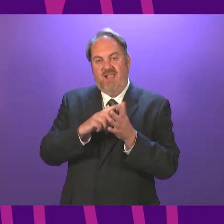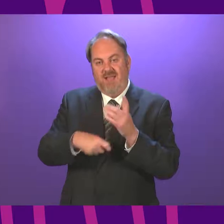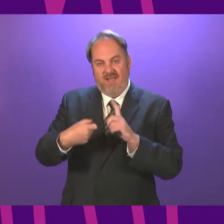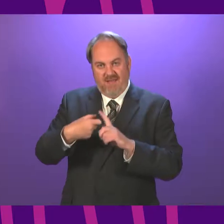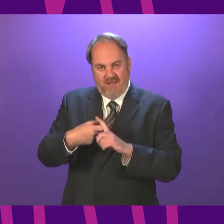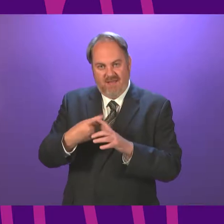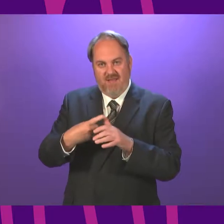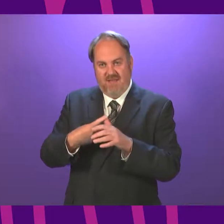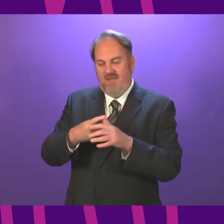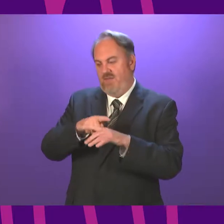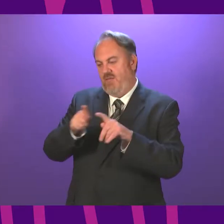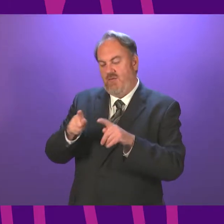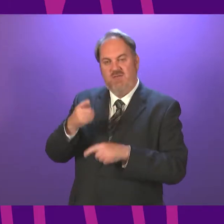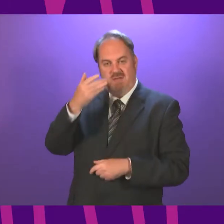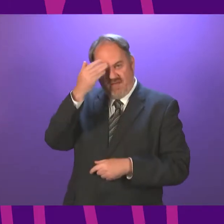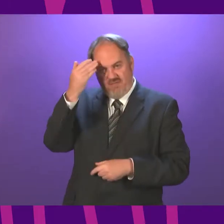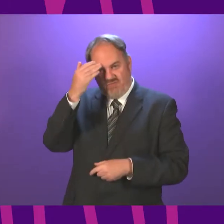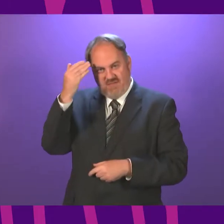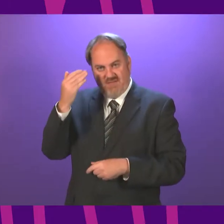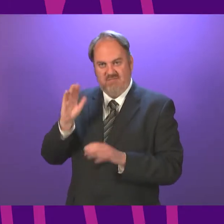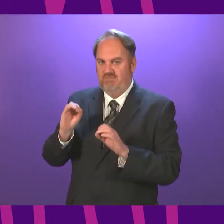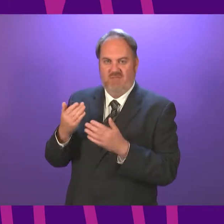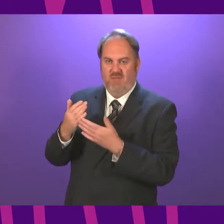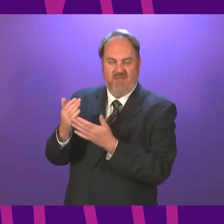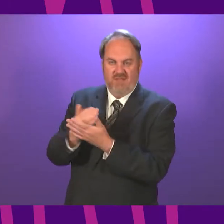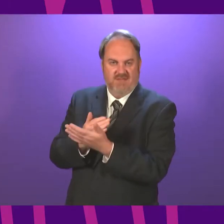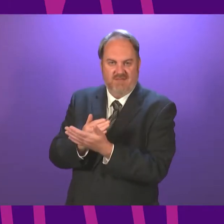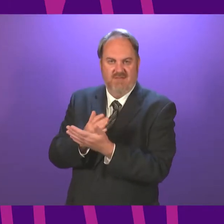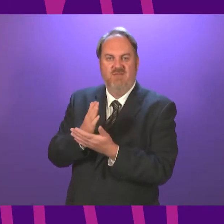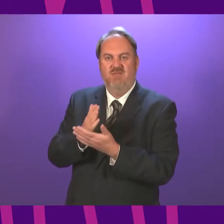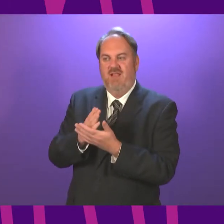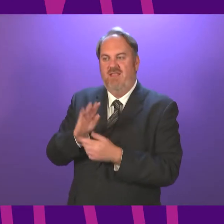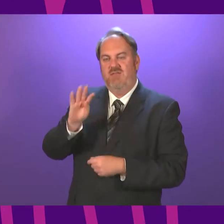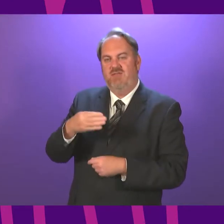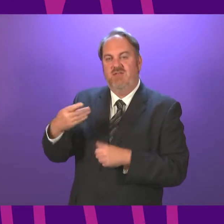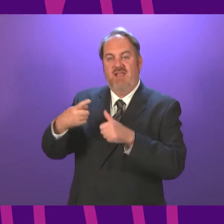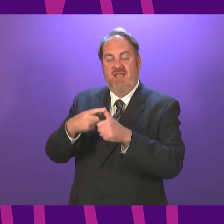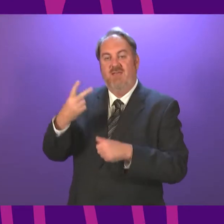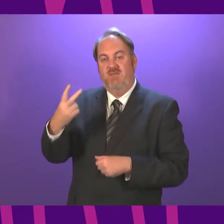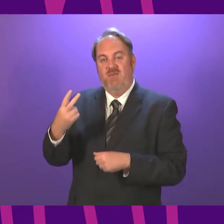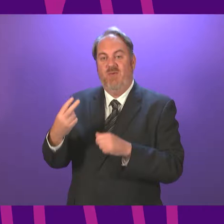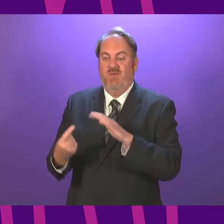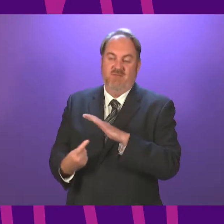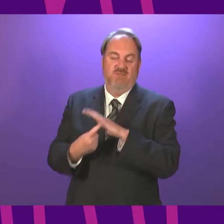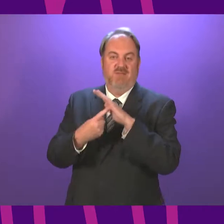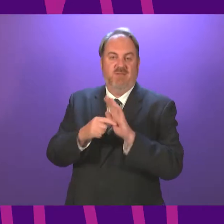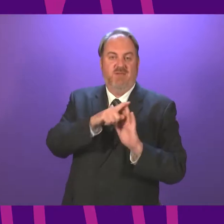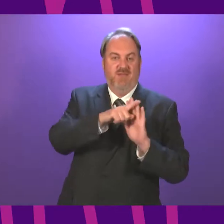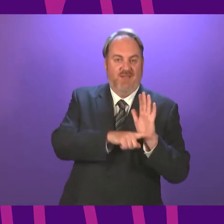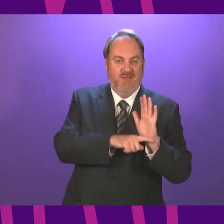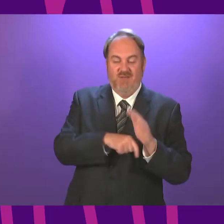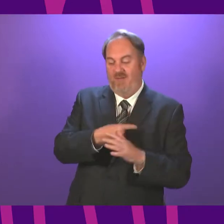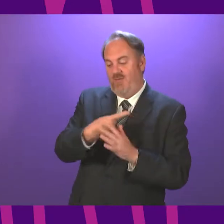acute-risk countries, territories and parts of countries or territories in Schedule A2 of the principal regulations. These